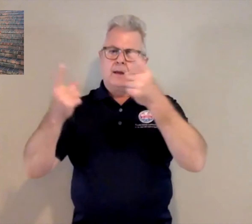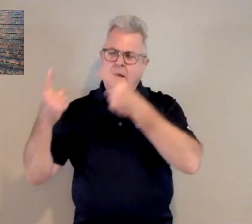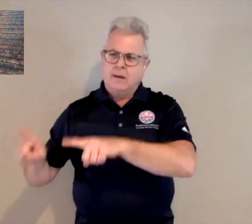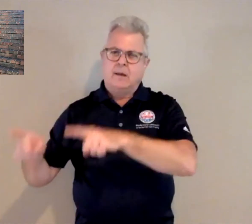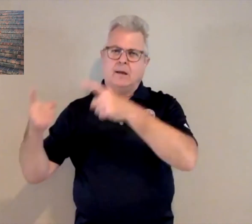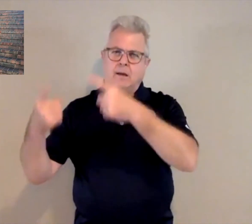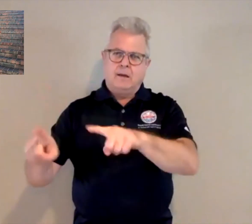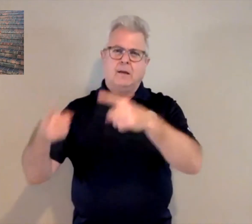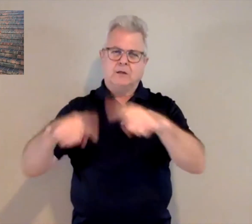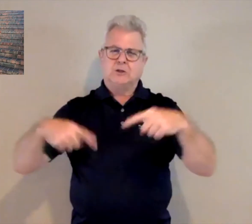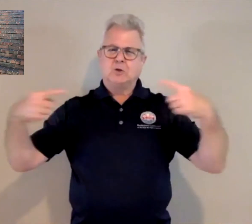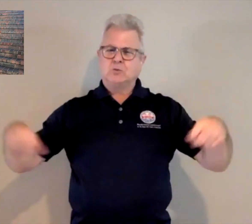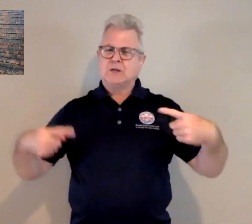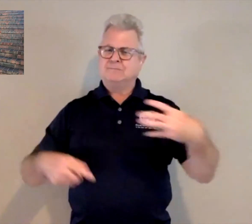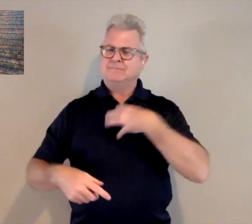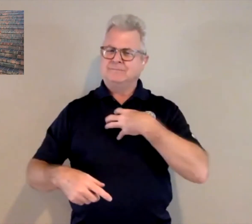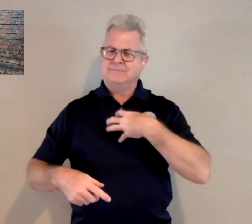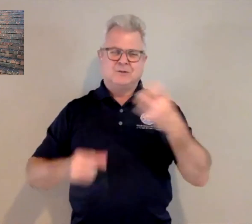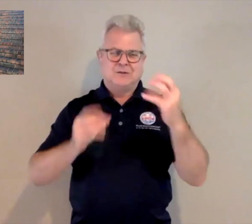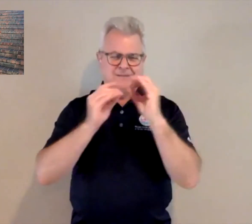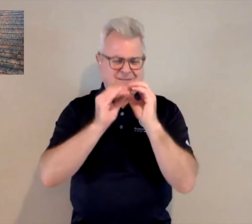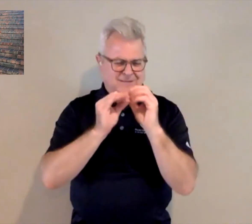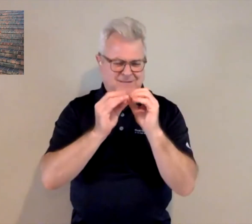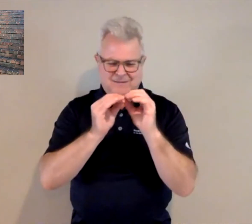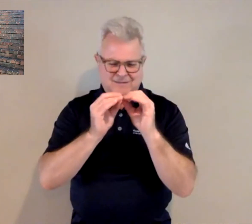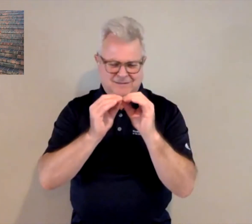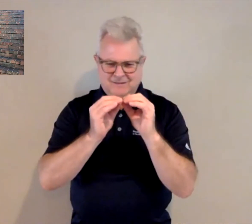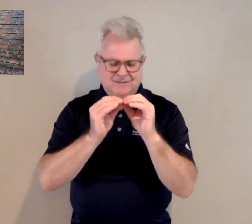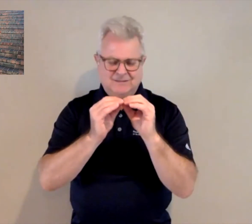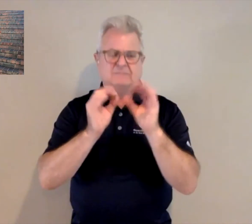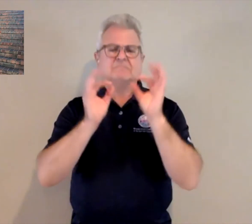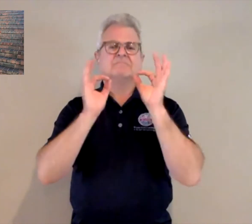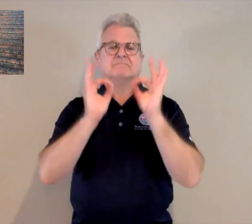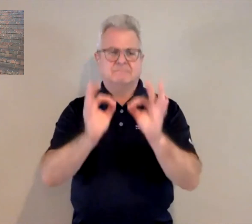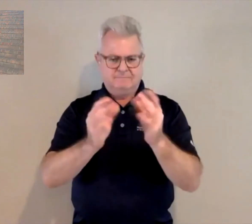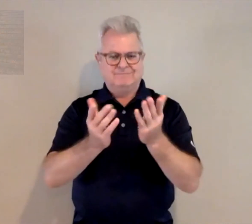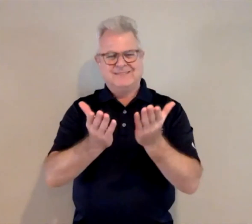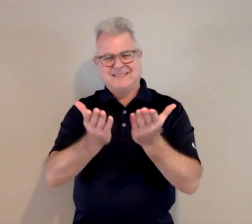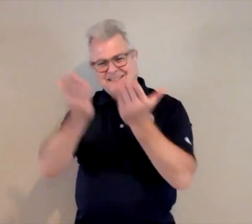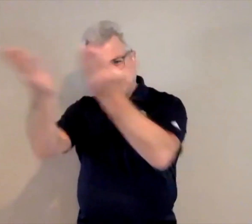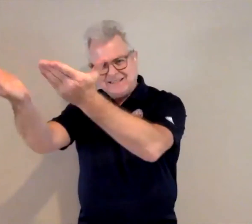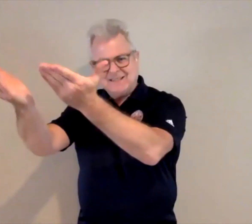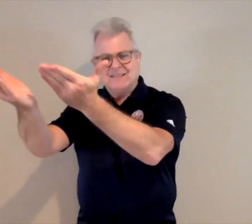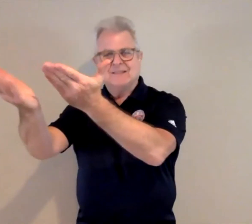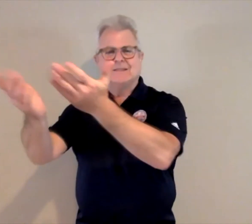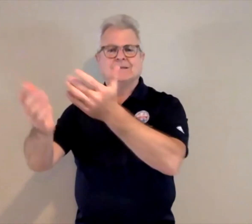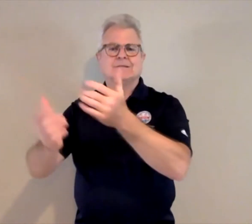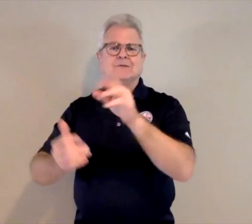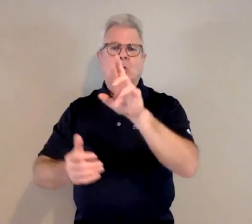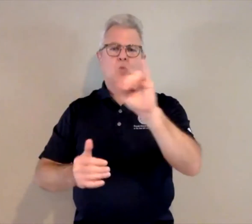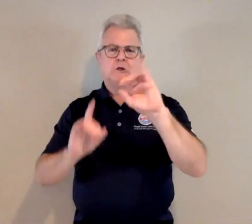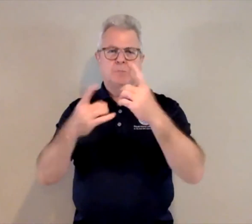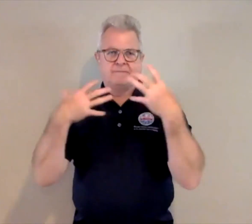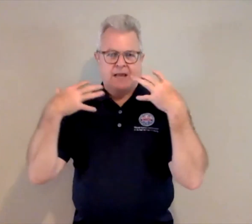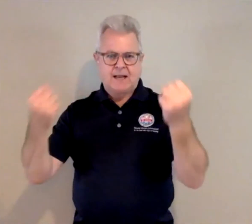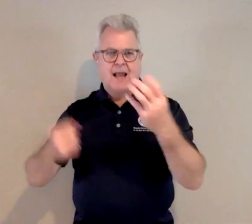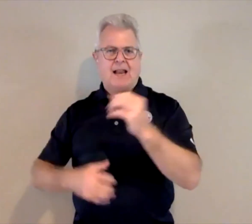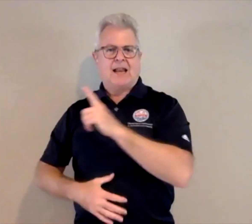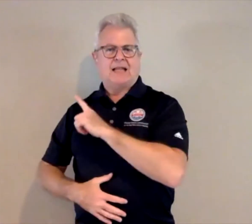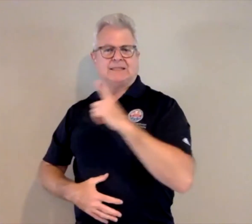And there was a lot of time delays that happened. So wheelchair users complained, and it was suggested that the